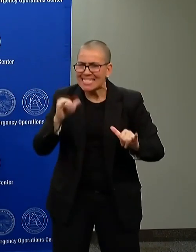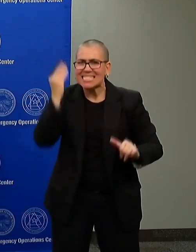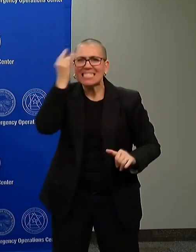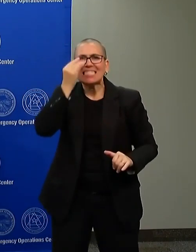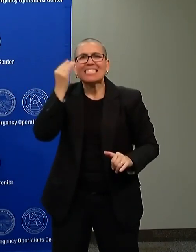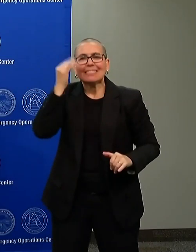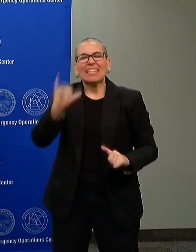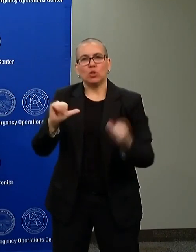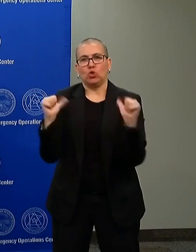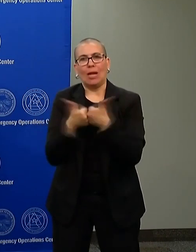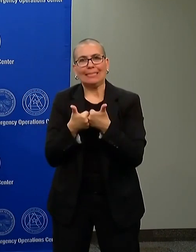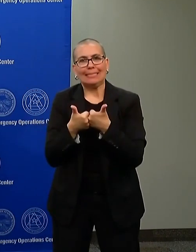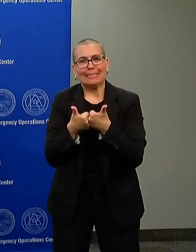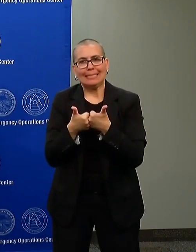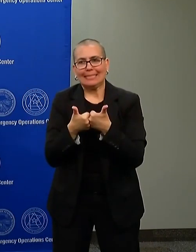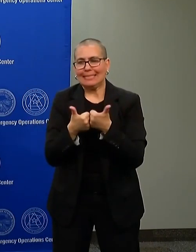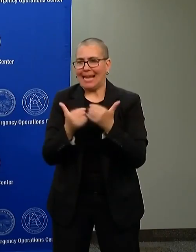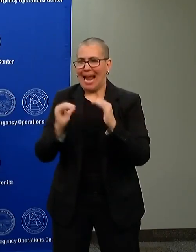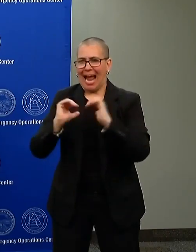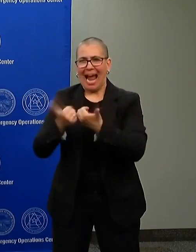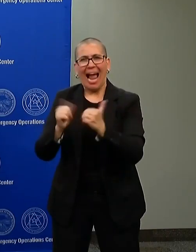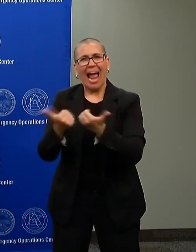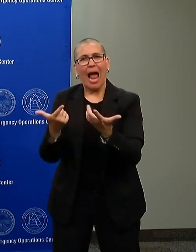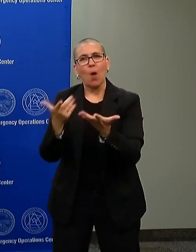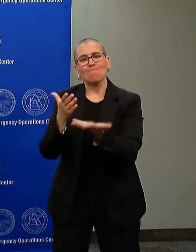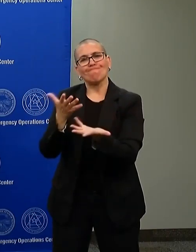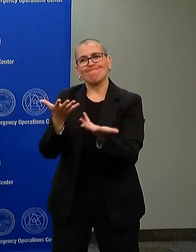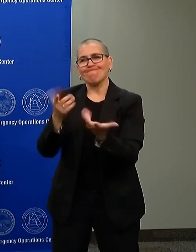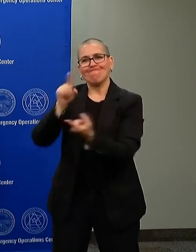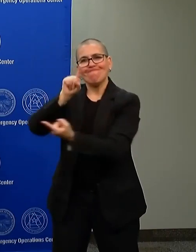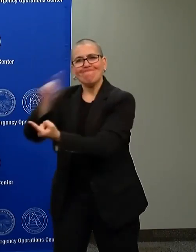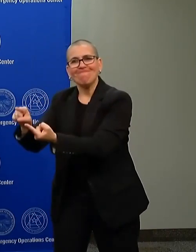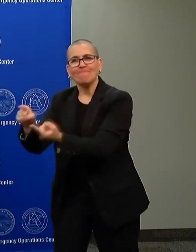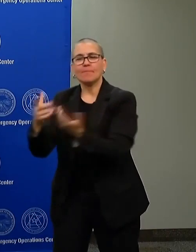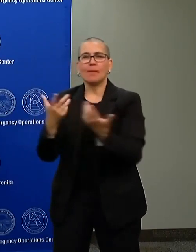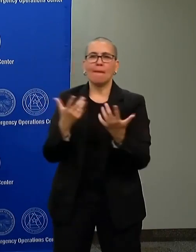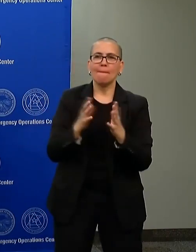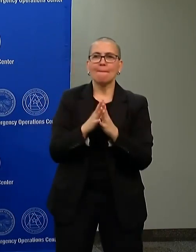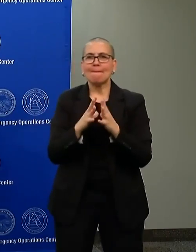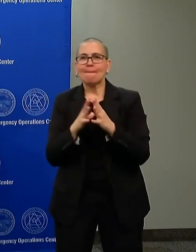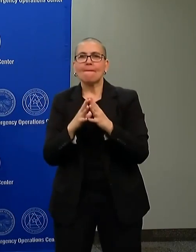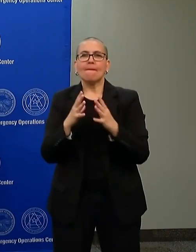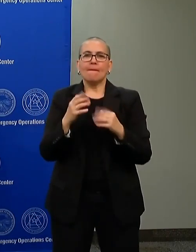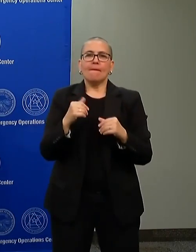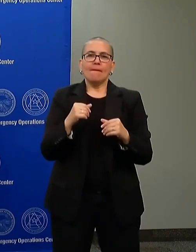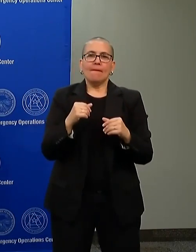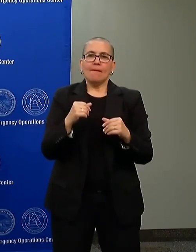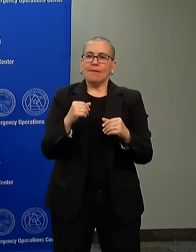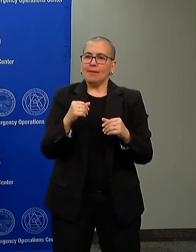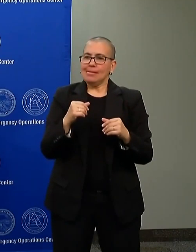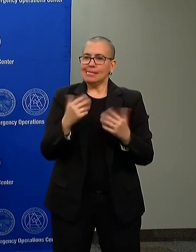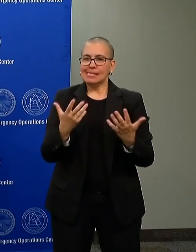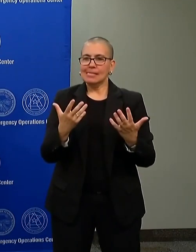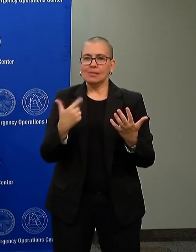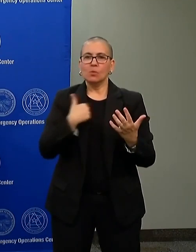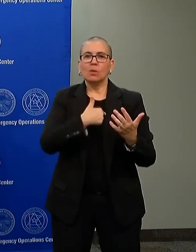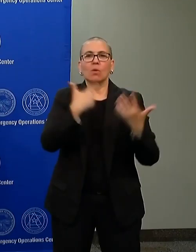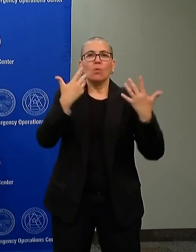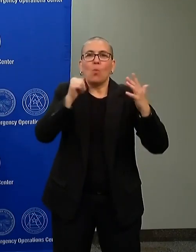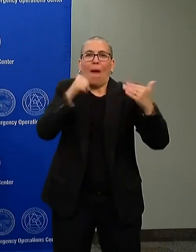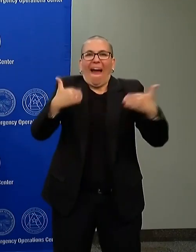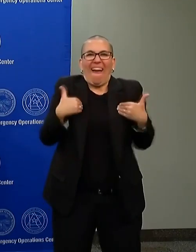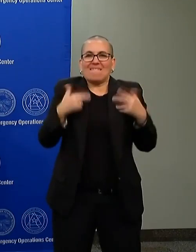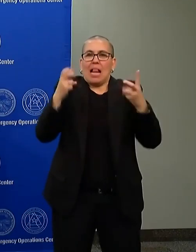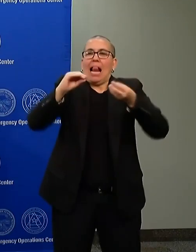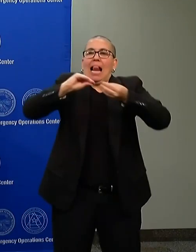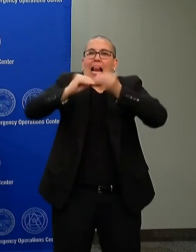strategy, but about math. I want to be very clear. We did not have the numbers